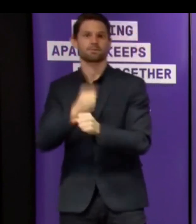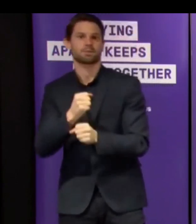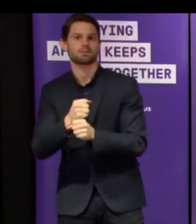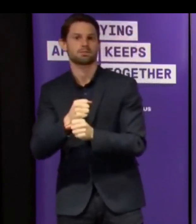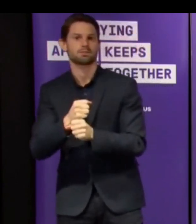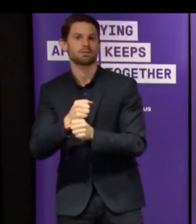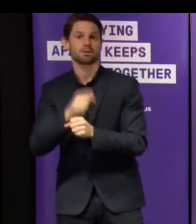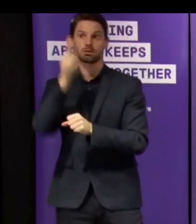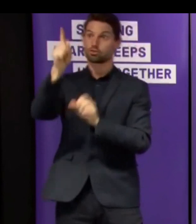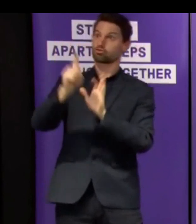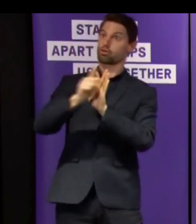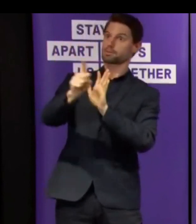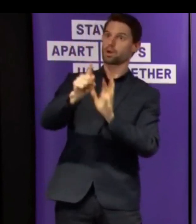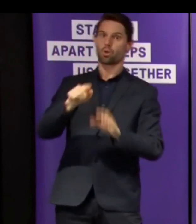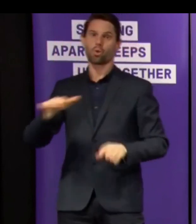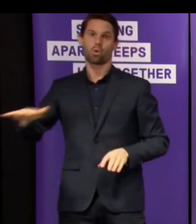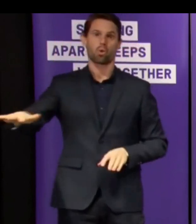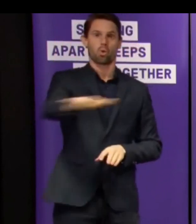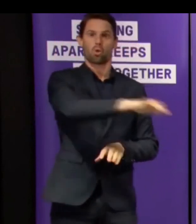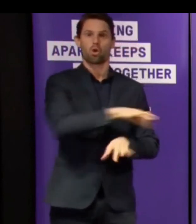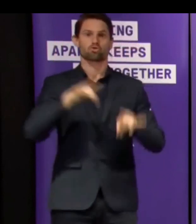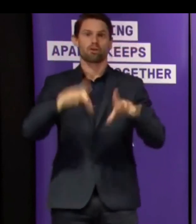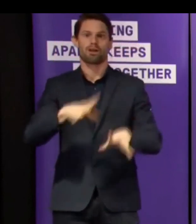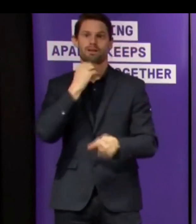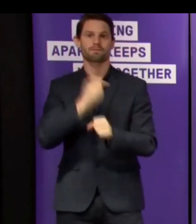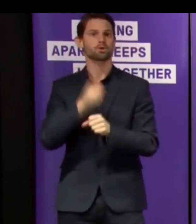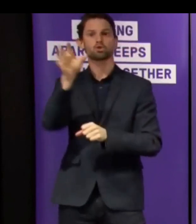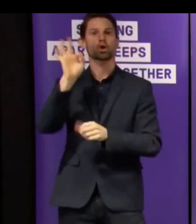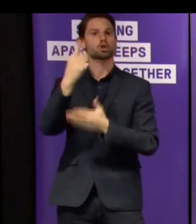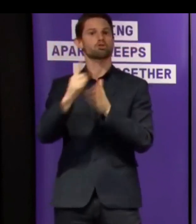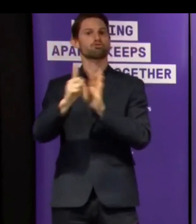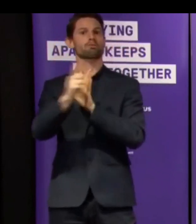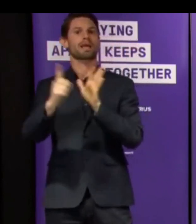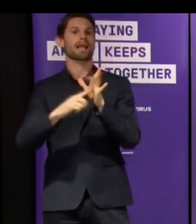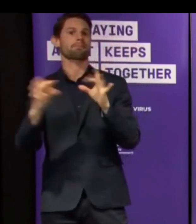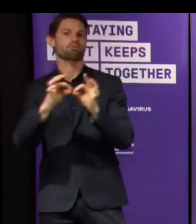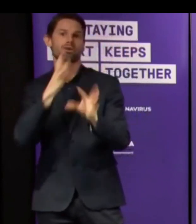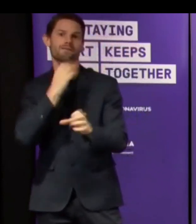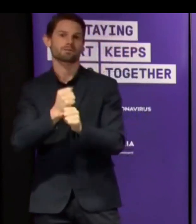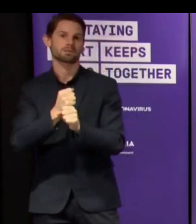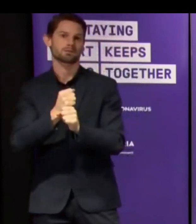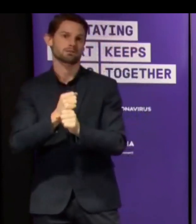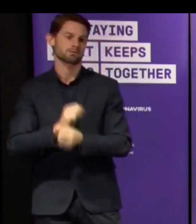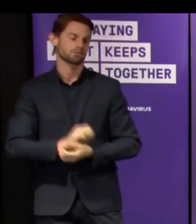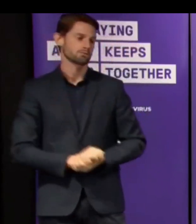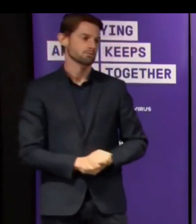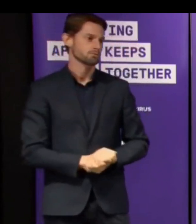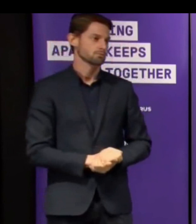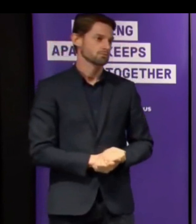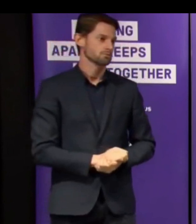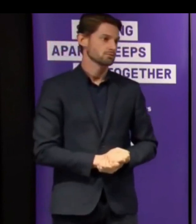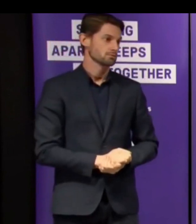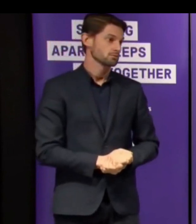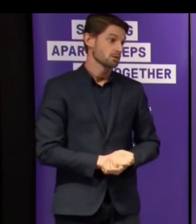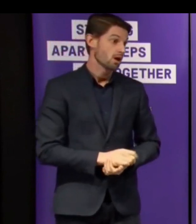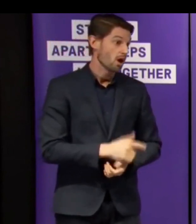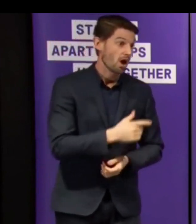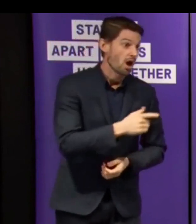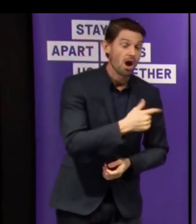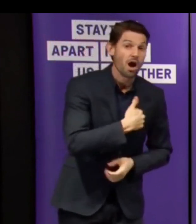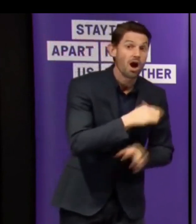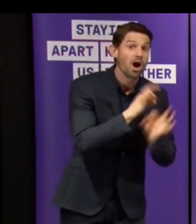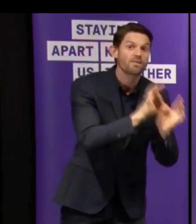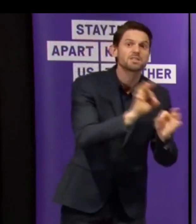of the entire Australian community, not just the views of the party you come from. That's the key difference. And I've not done it,